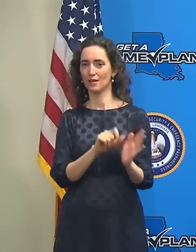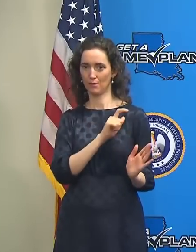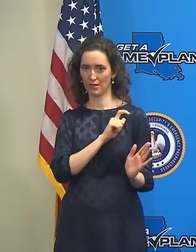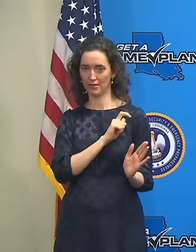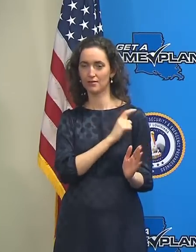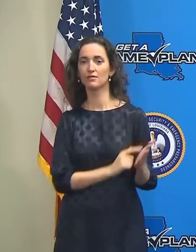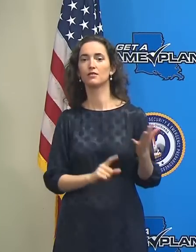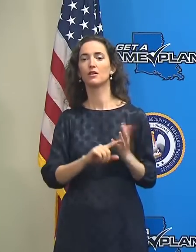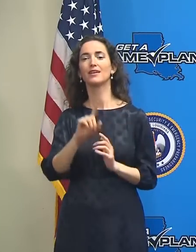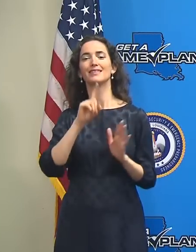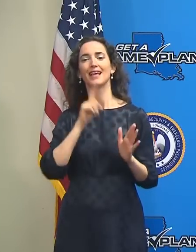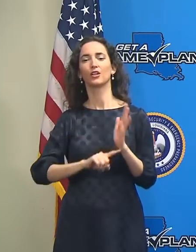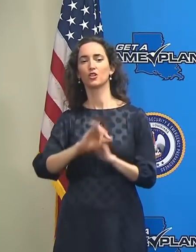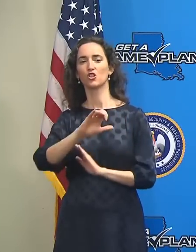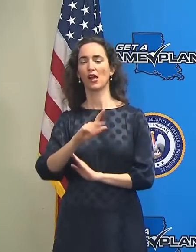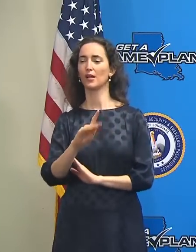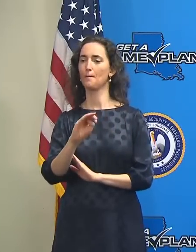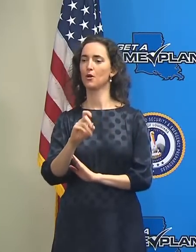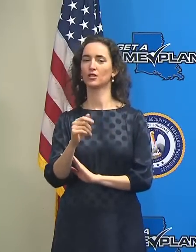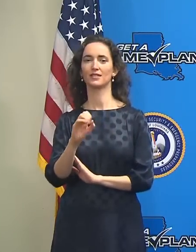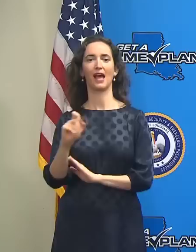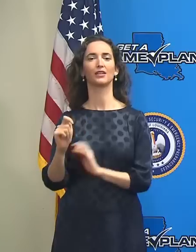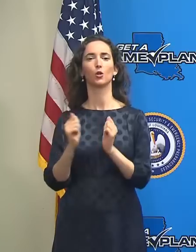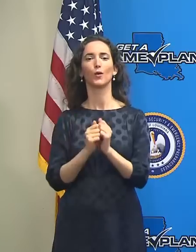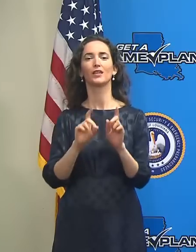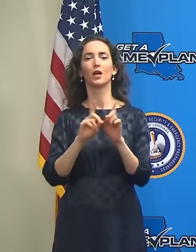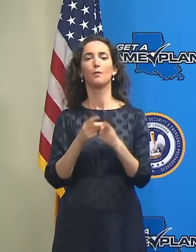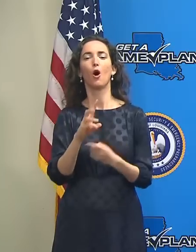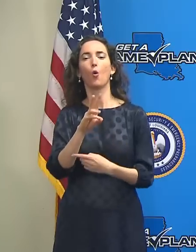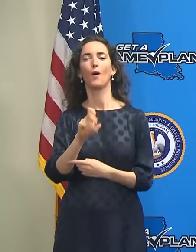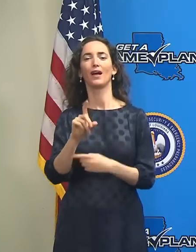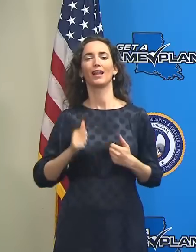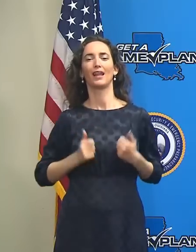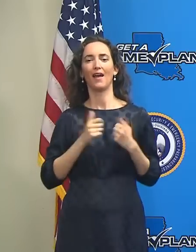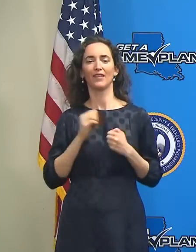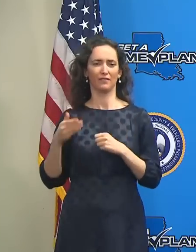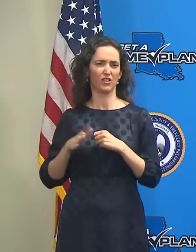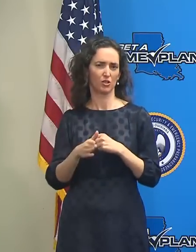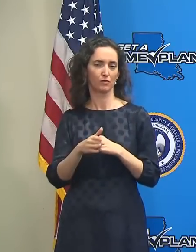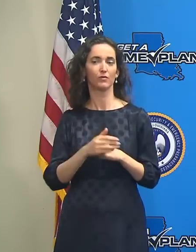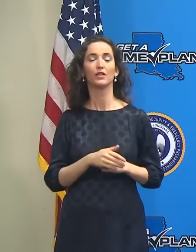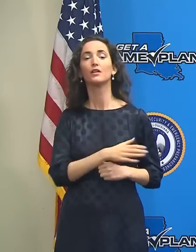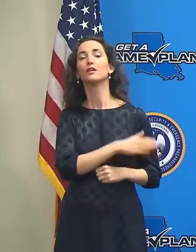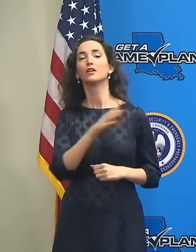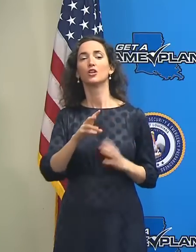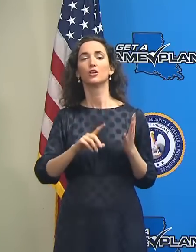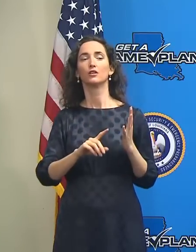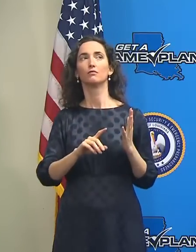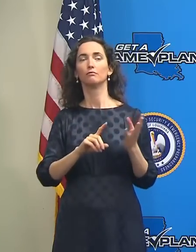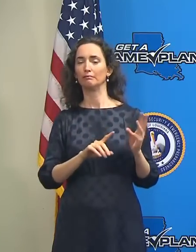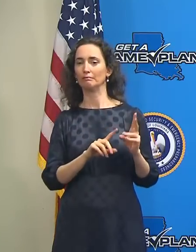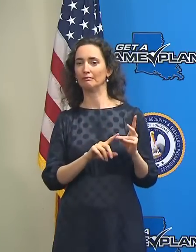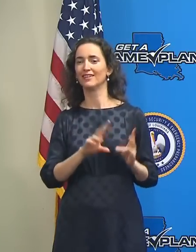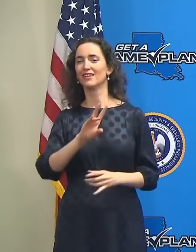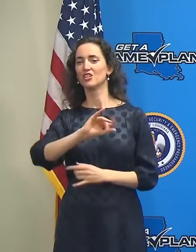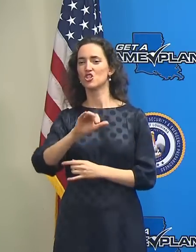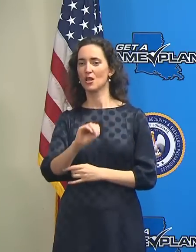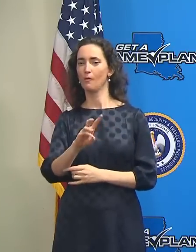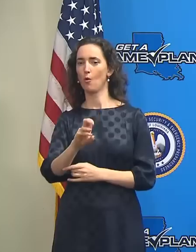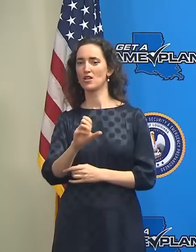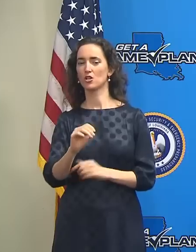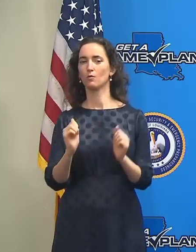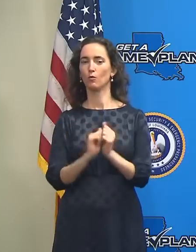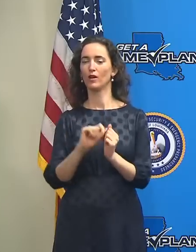Jack Montesat with the Department of Wildlife and Fisheries, and Jim Wascom with GOSEP. They will be